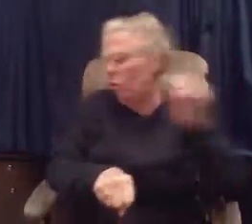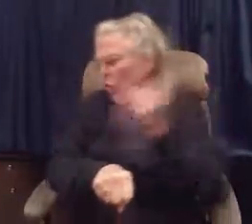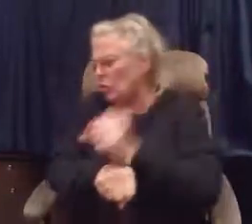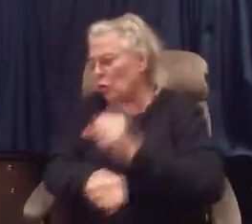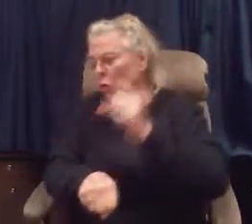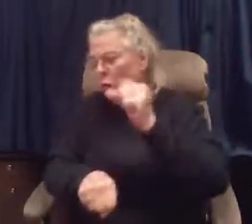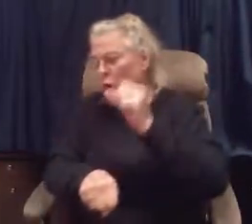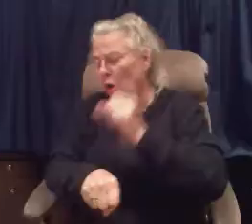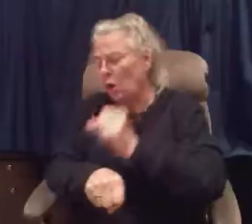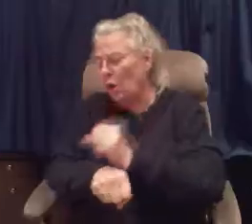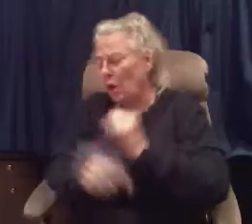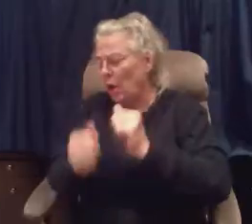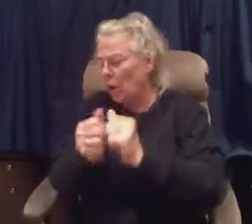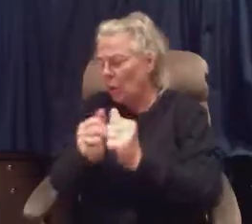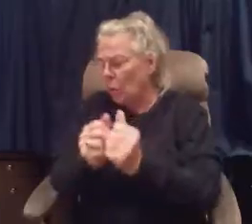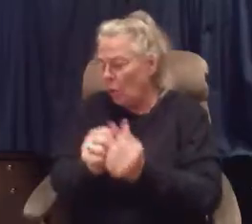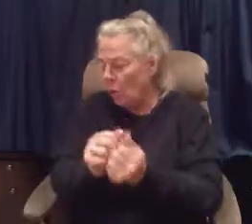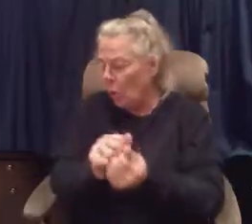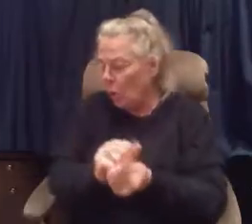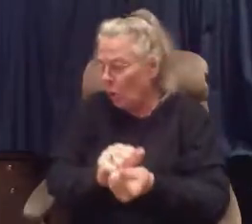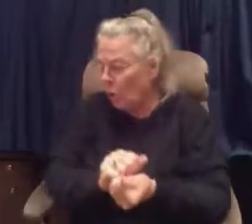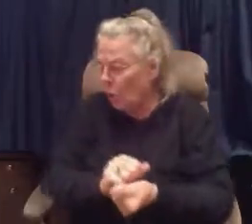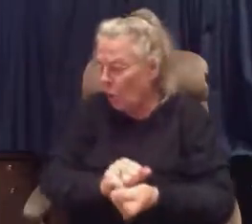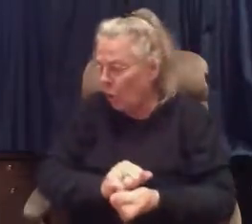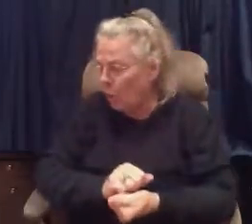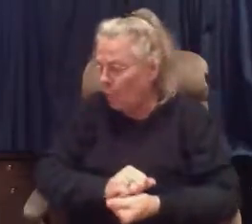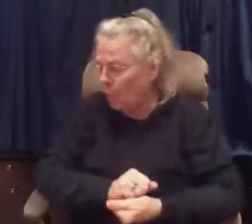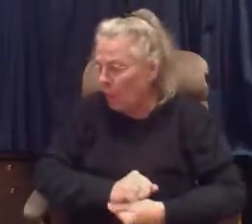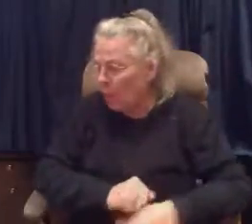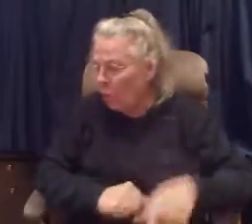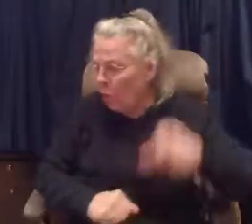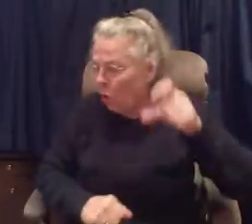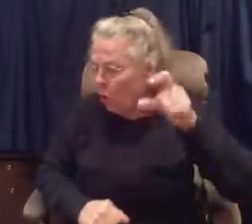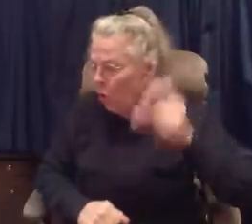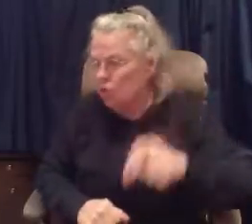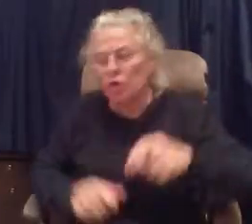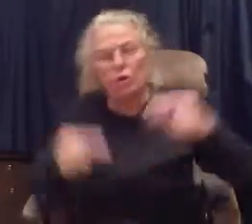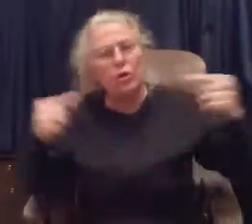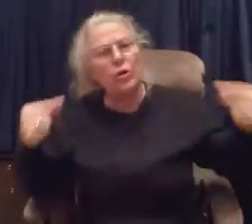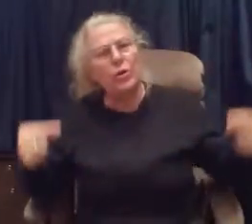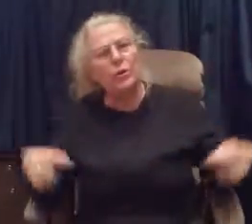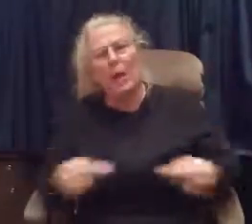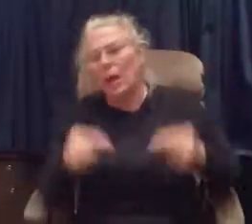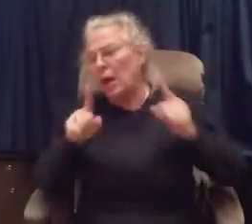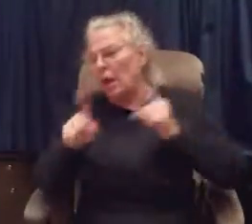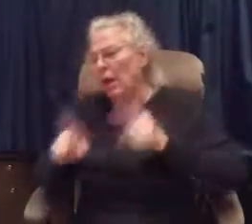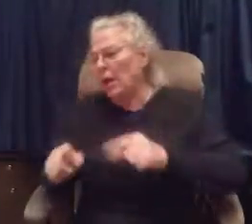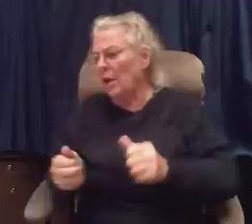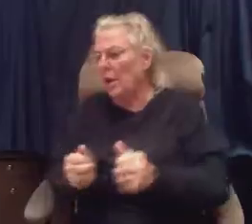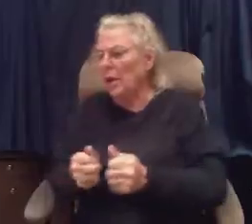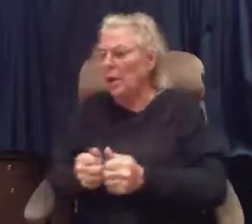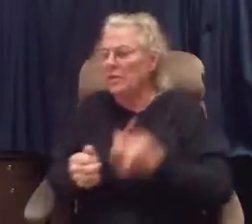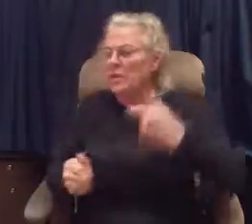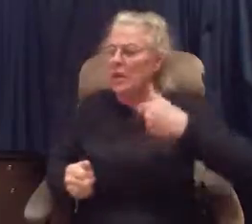sad guess Oh, or should pain attend